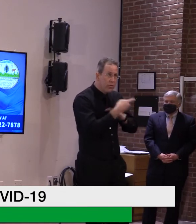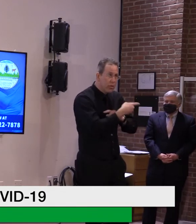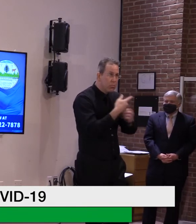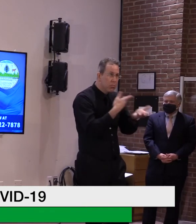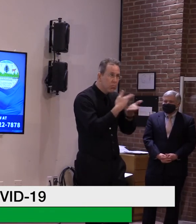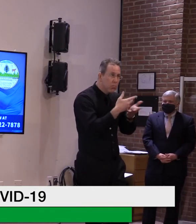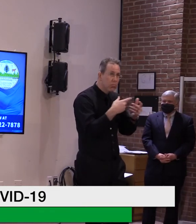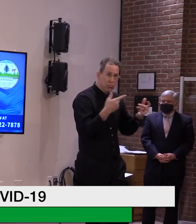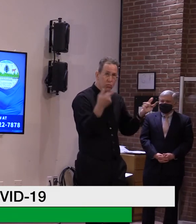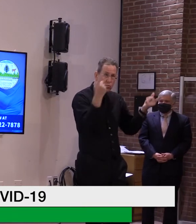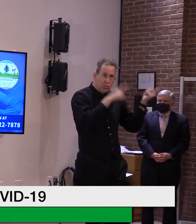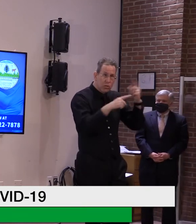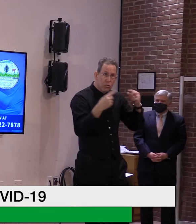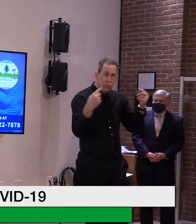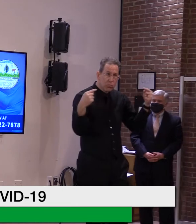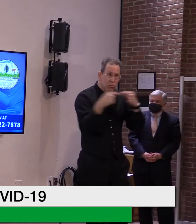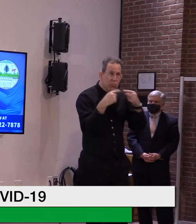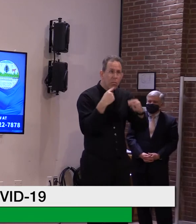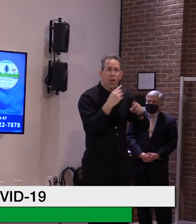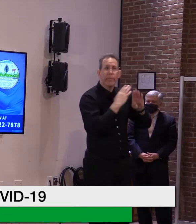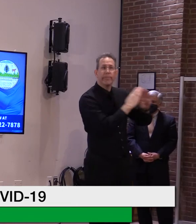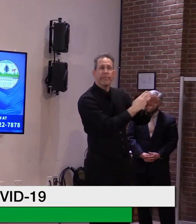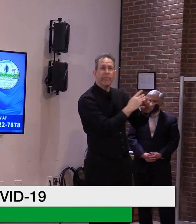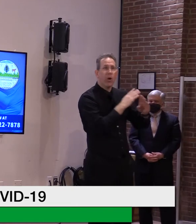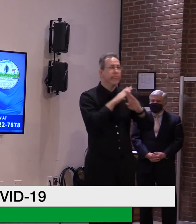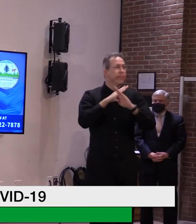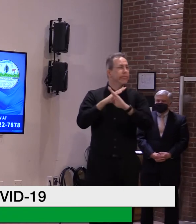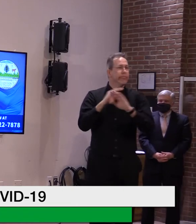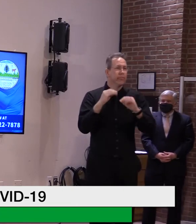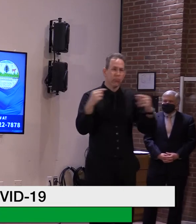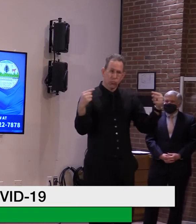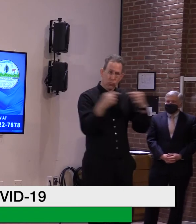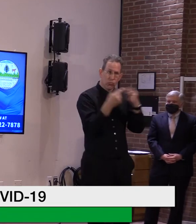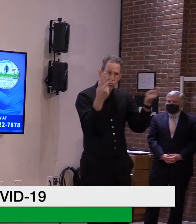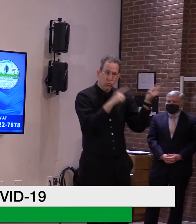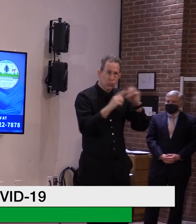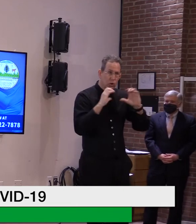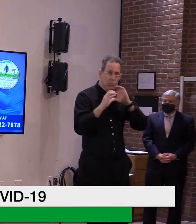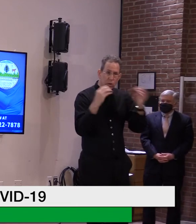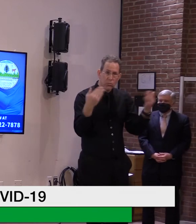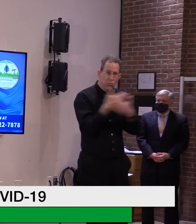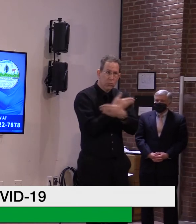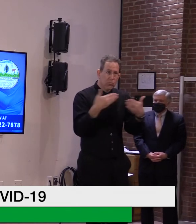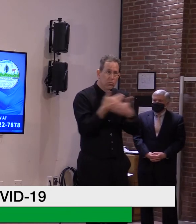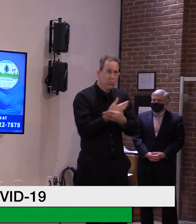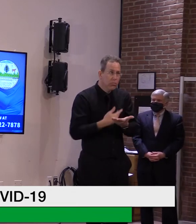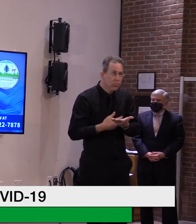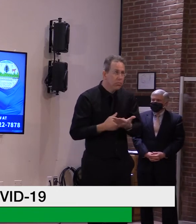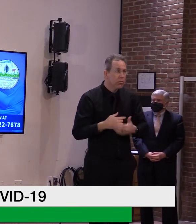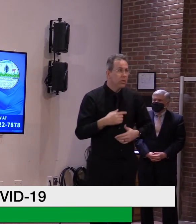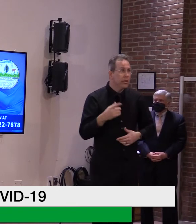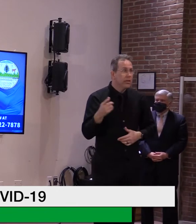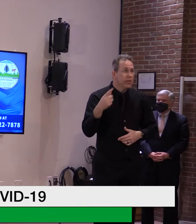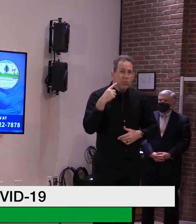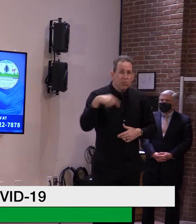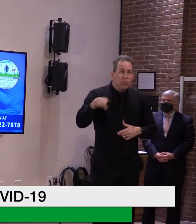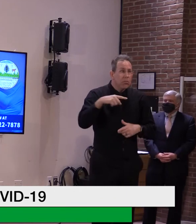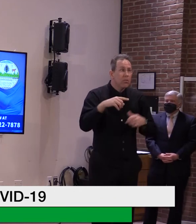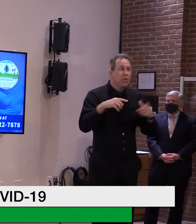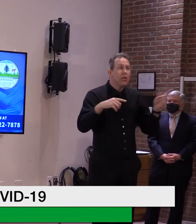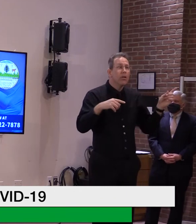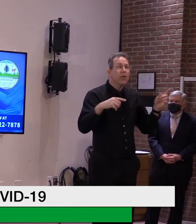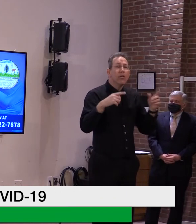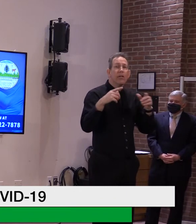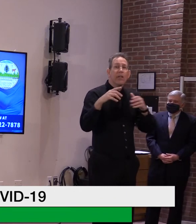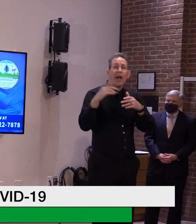side of the street. Since last Friday, is any leader in the health department or any leaders on